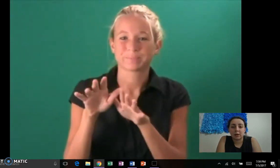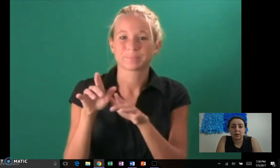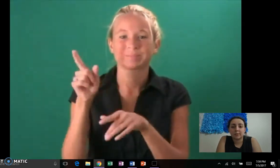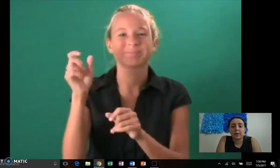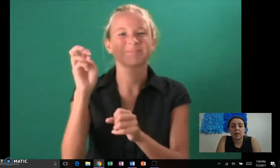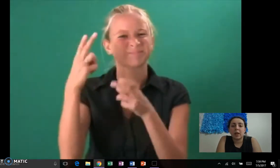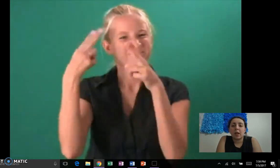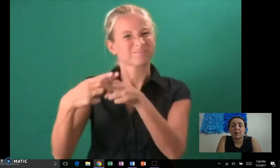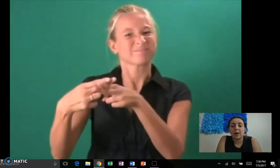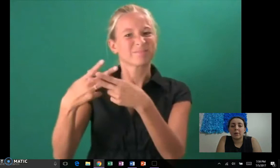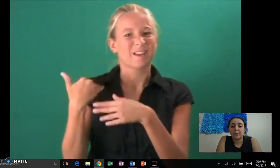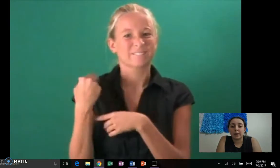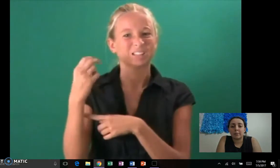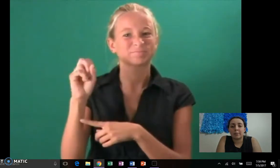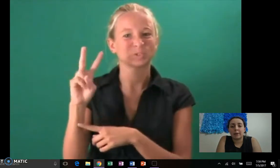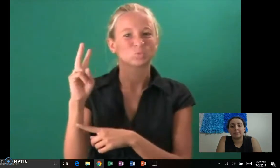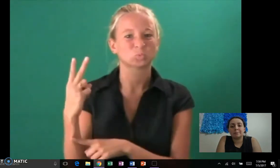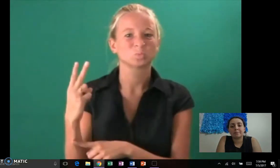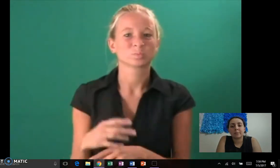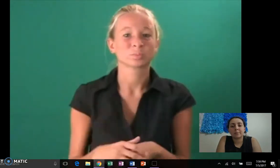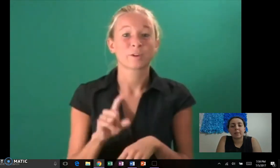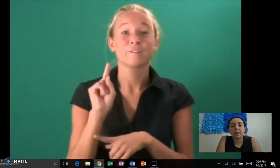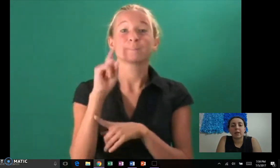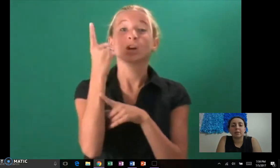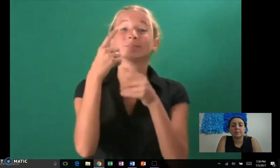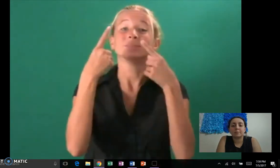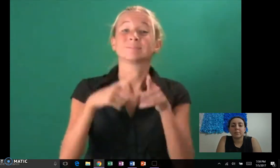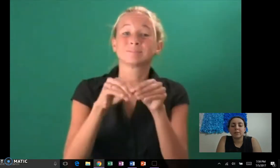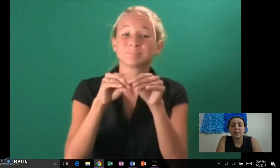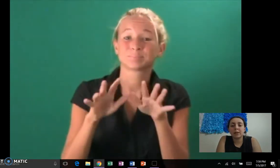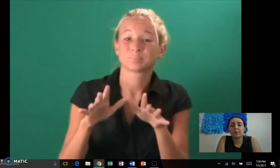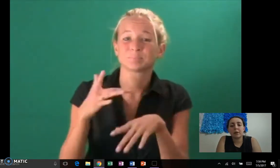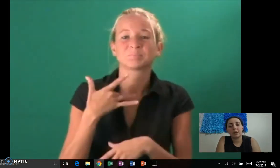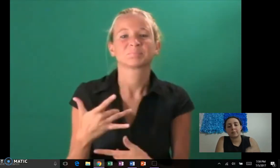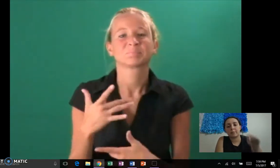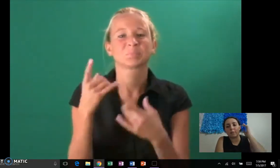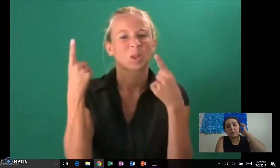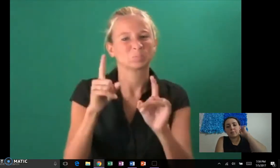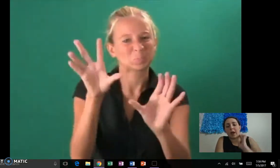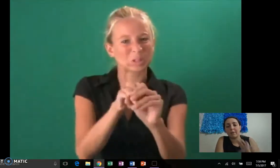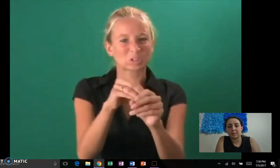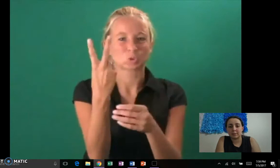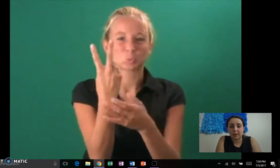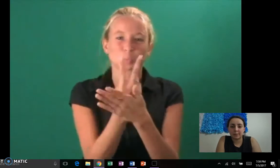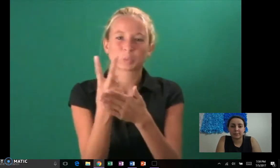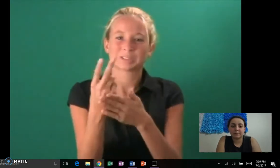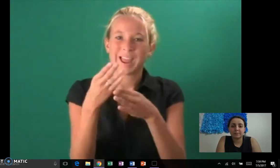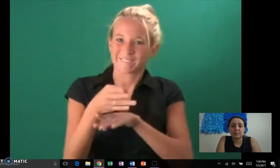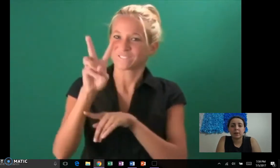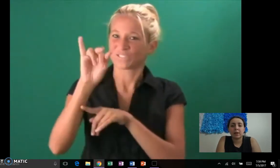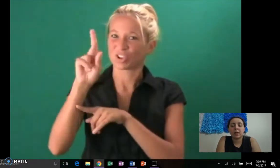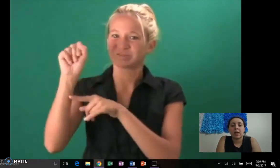occur as an outbreak, but it's more obvious sometimes.